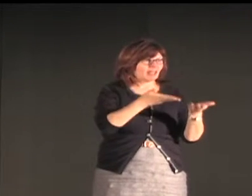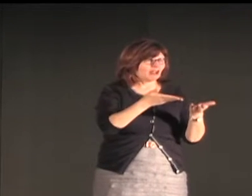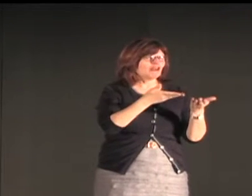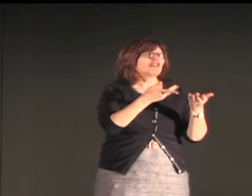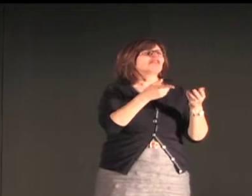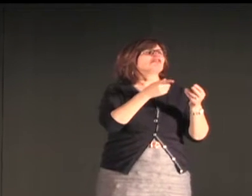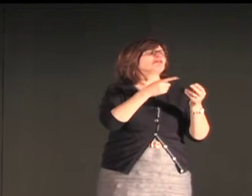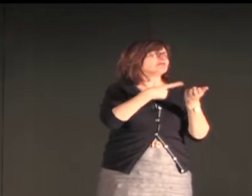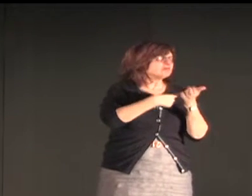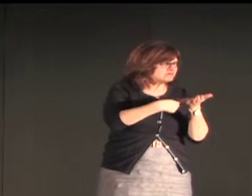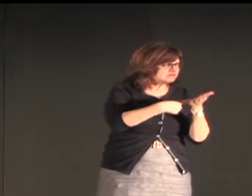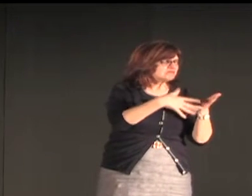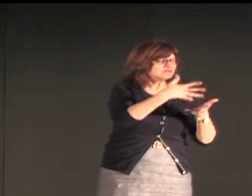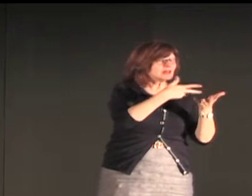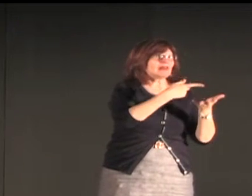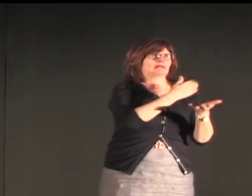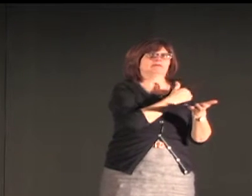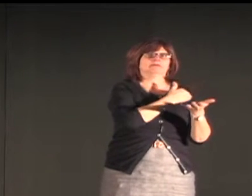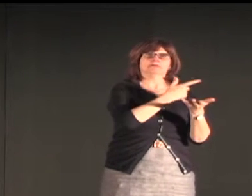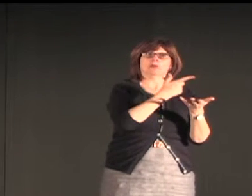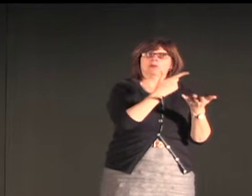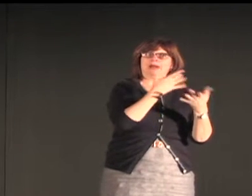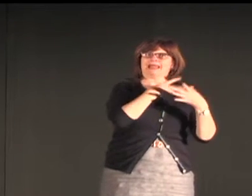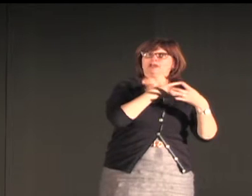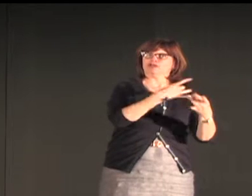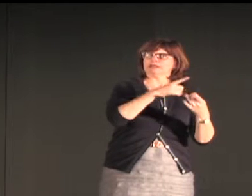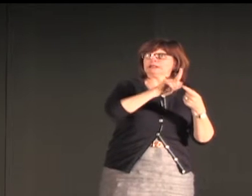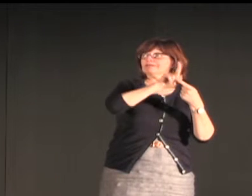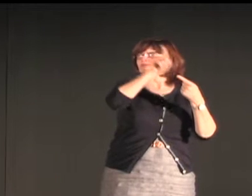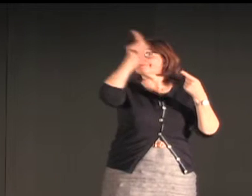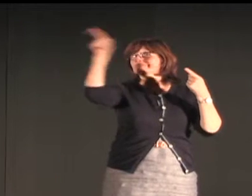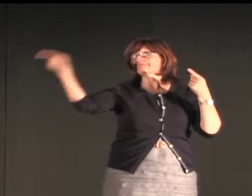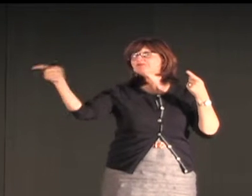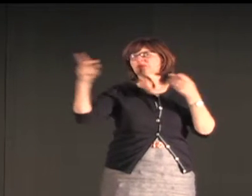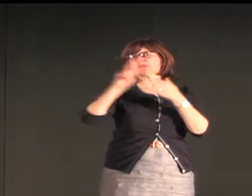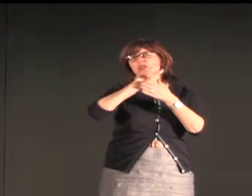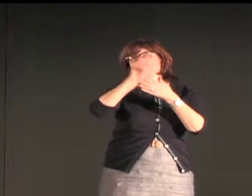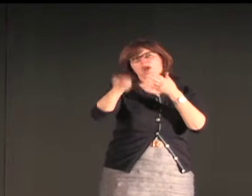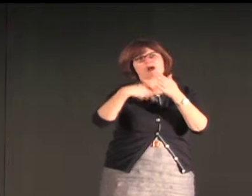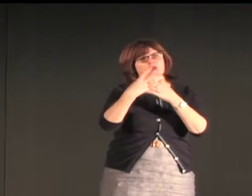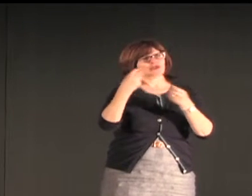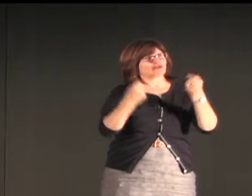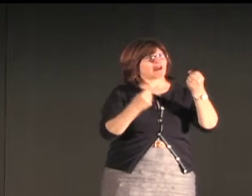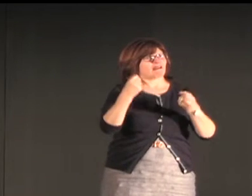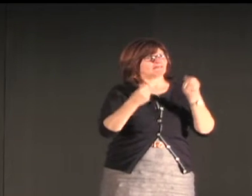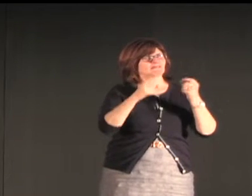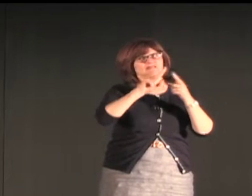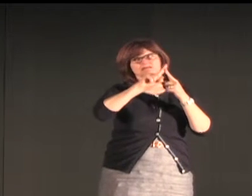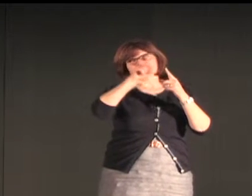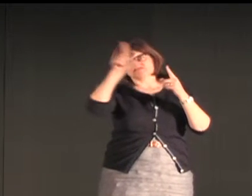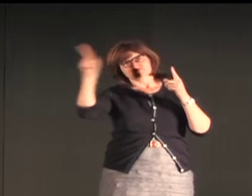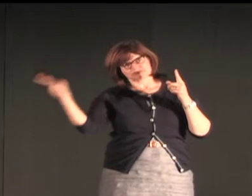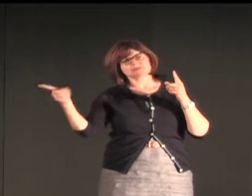to study the sign language there and think about ways in which it might be compared to or used to study ASL.